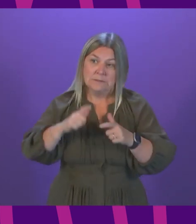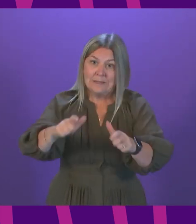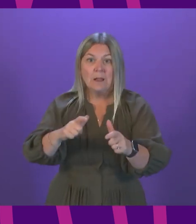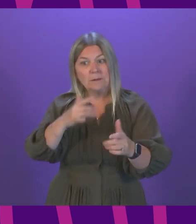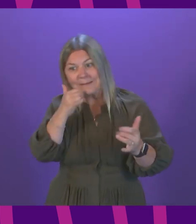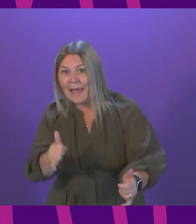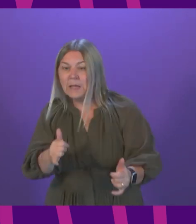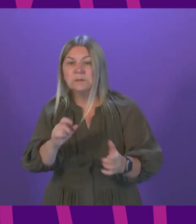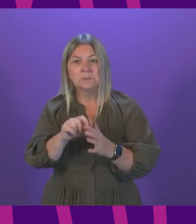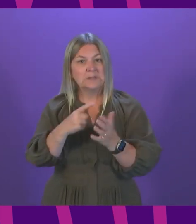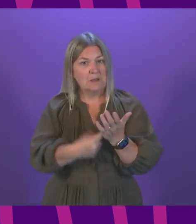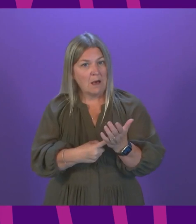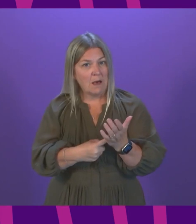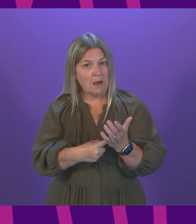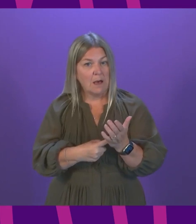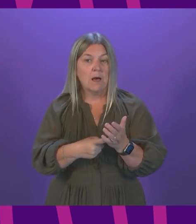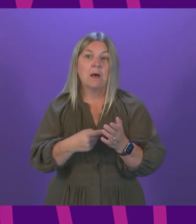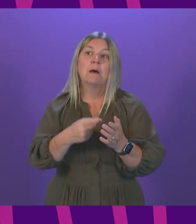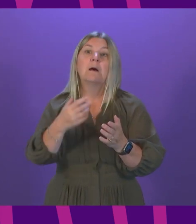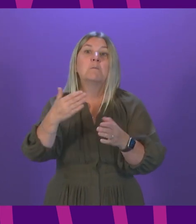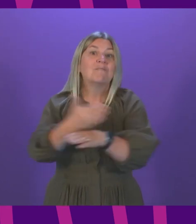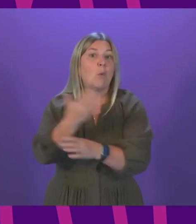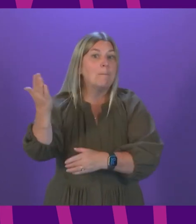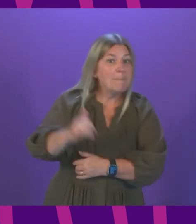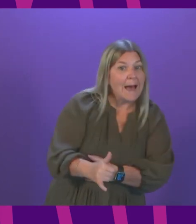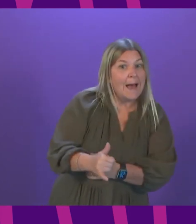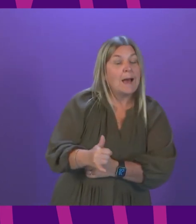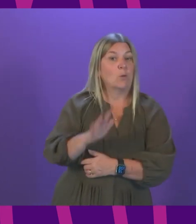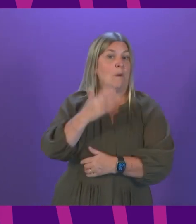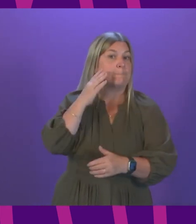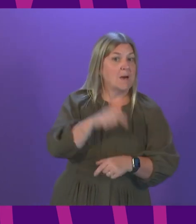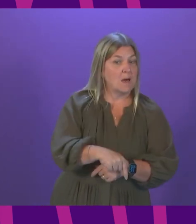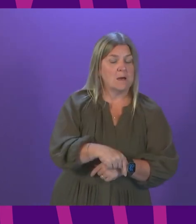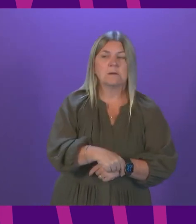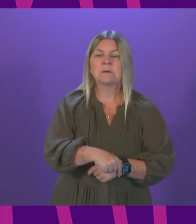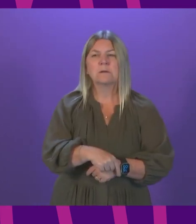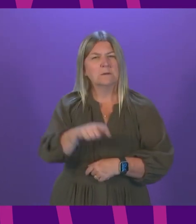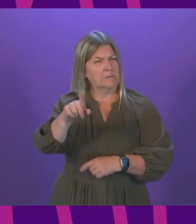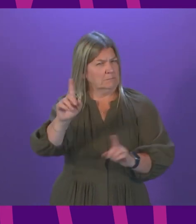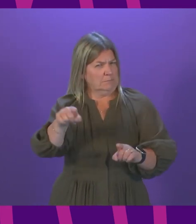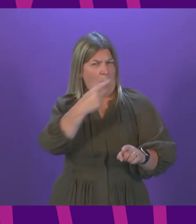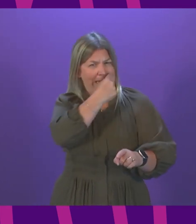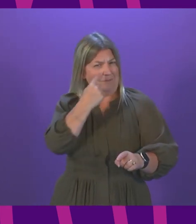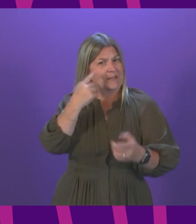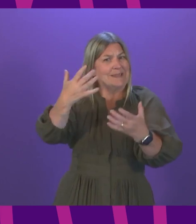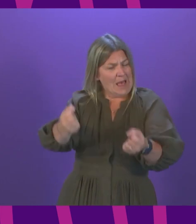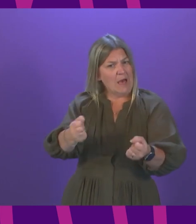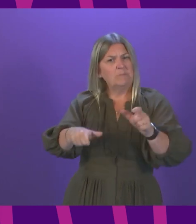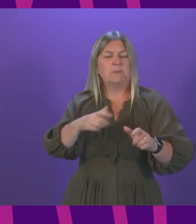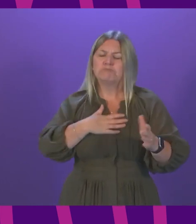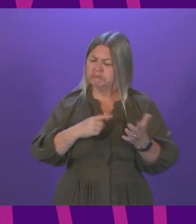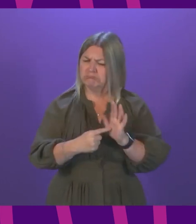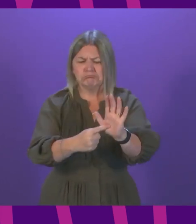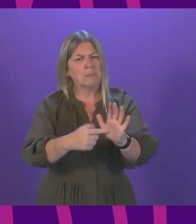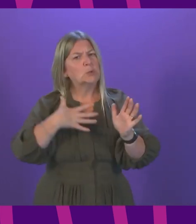to change testing requirements for international travel, will the First Minister commit to present members with strong epidemiological evidence to support any such